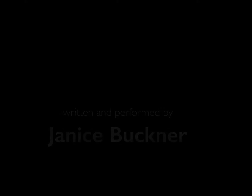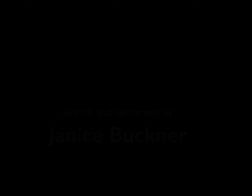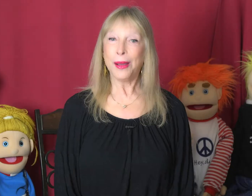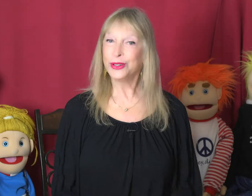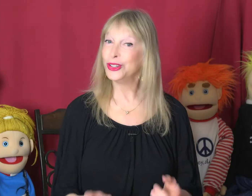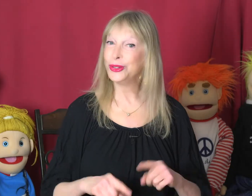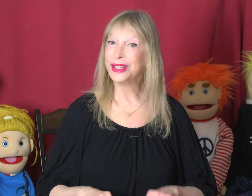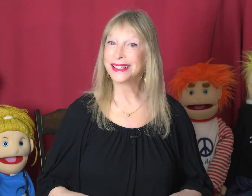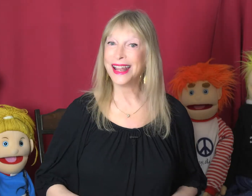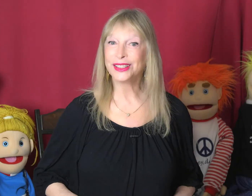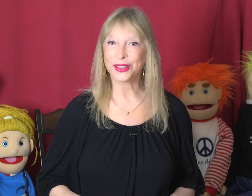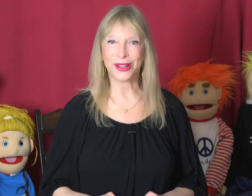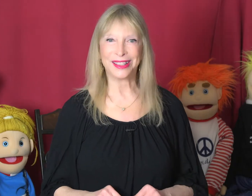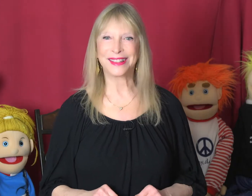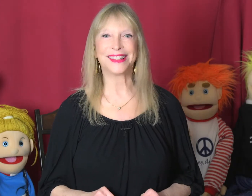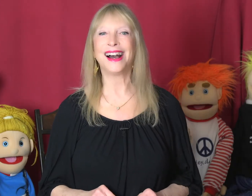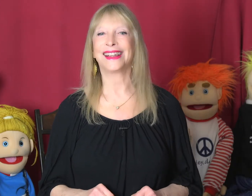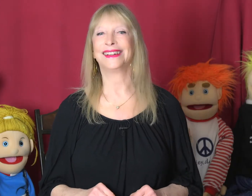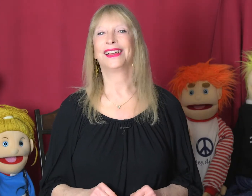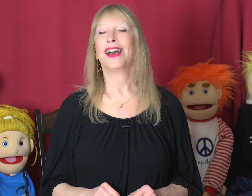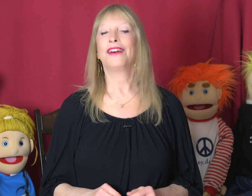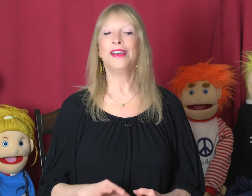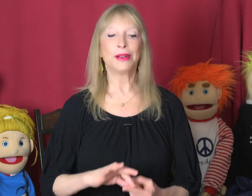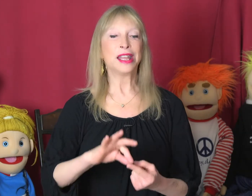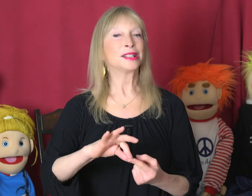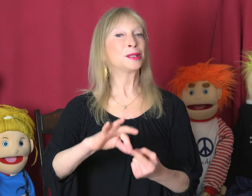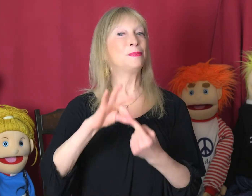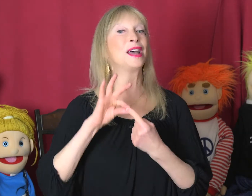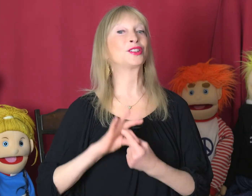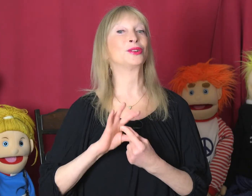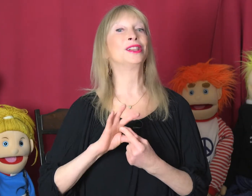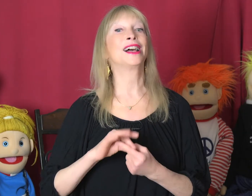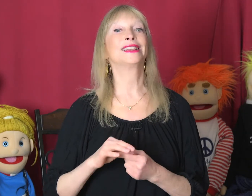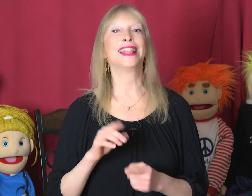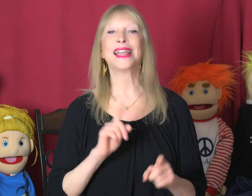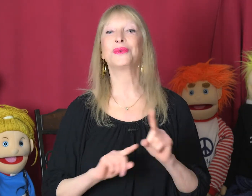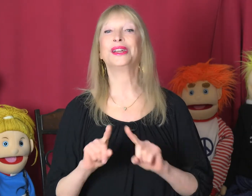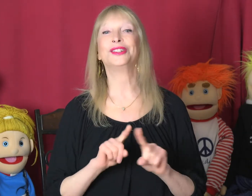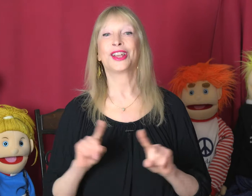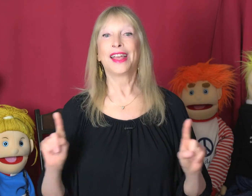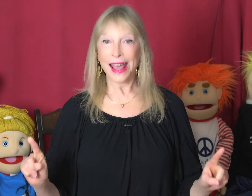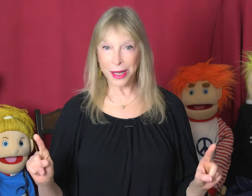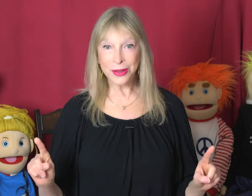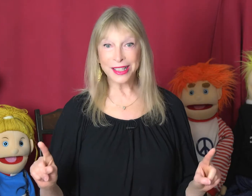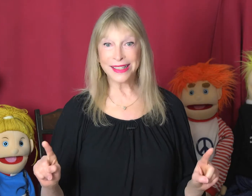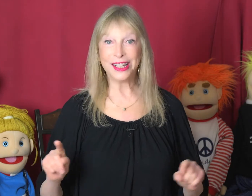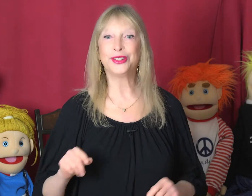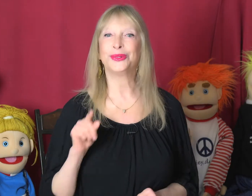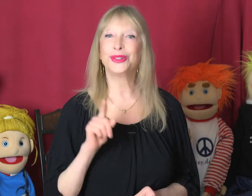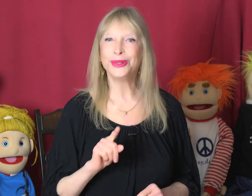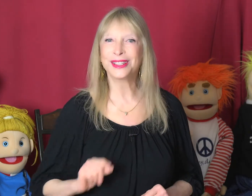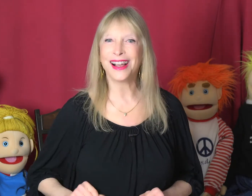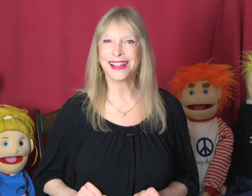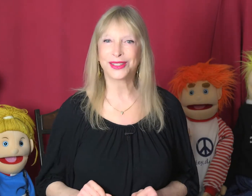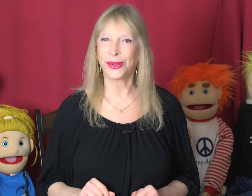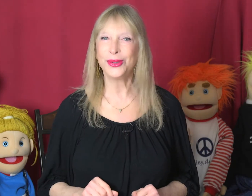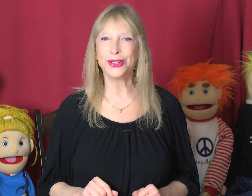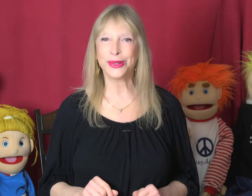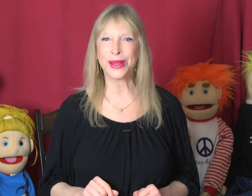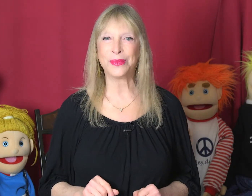I'm going to do this next song in sign, a very special language, and I'm going to teach you two signs so you can do them